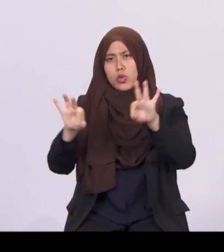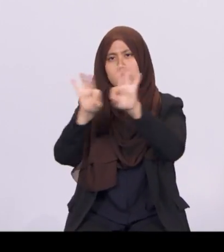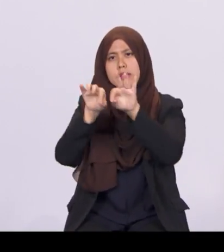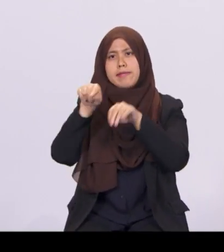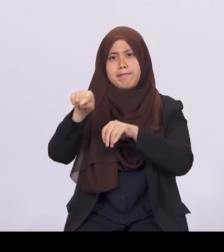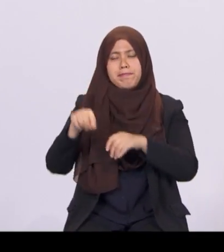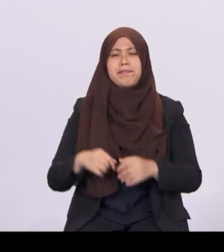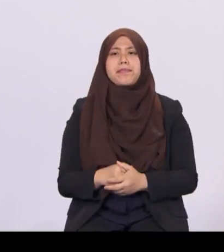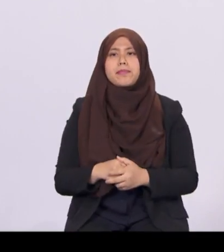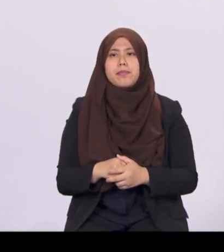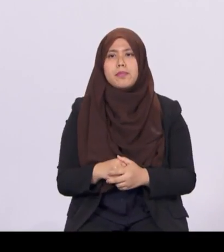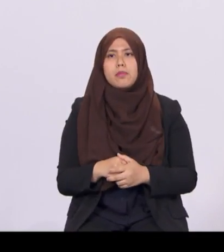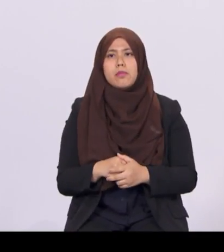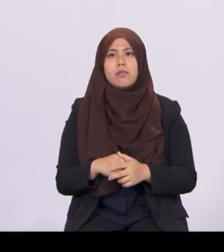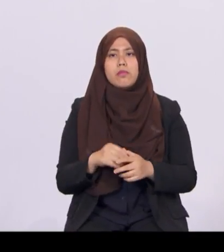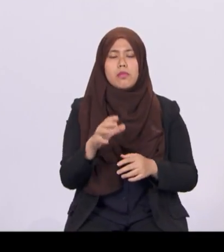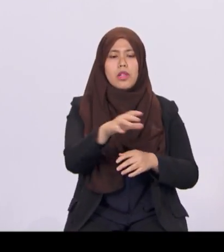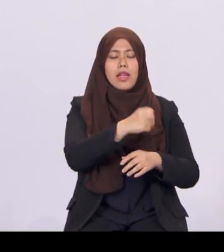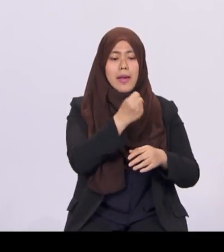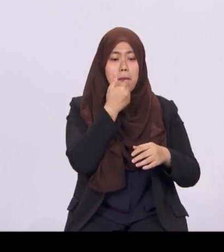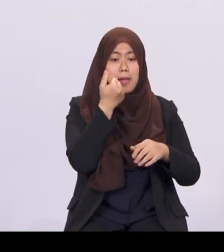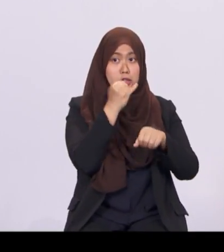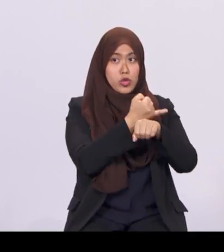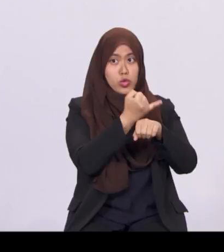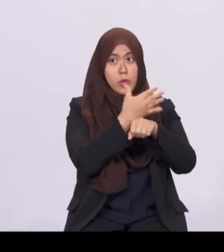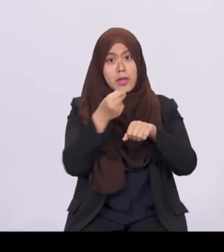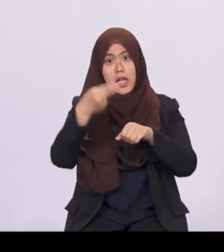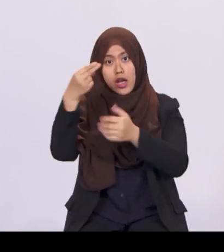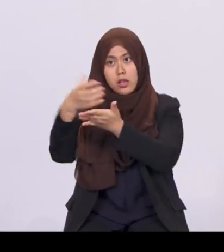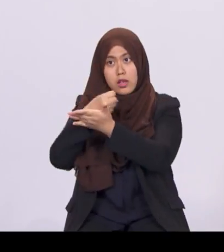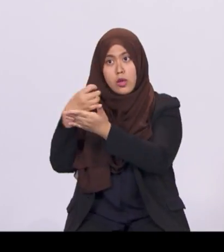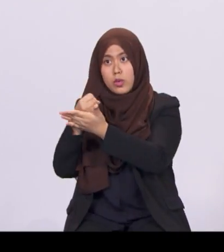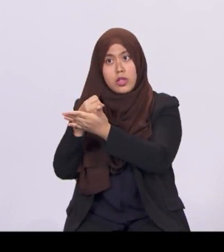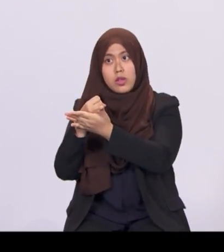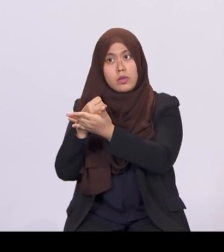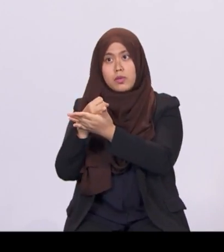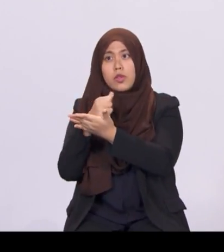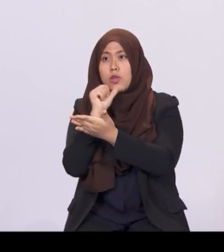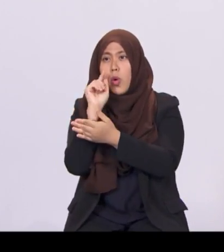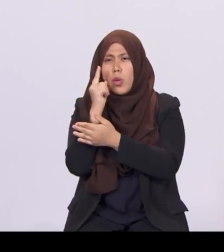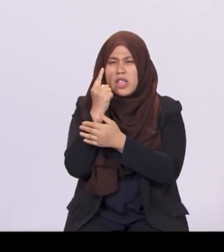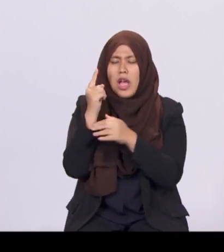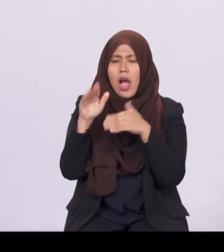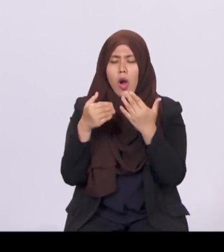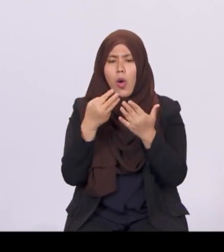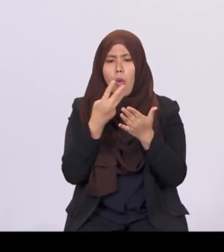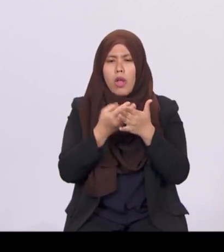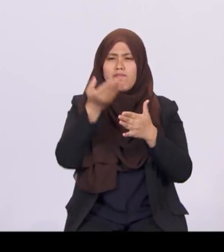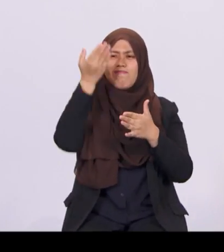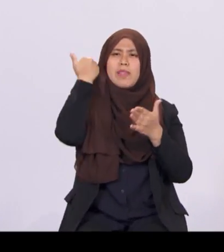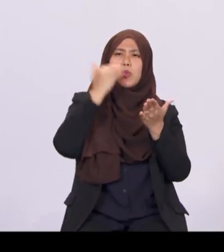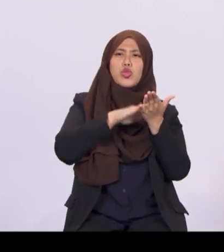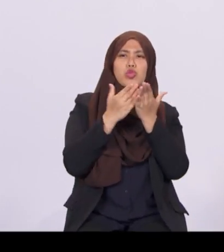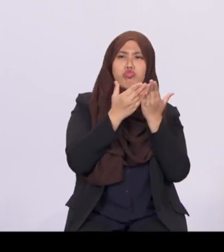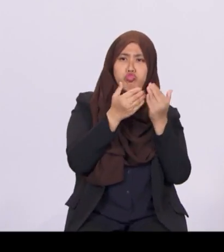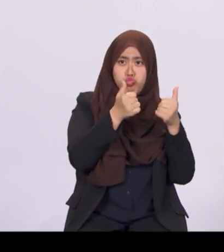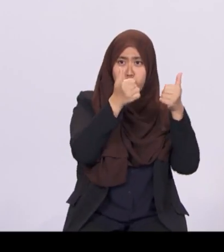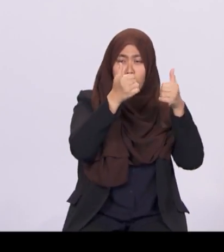Securing better jobs and higher wages will not be just about how well we did in school, but how well we